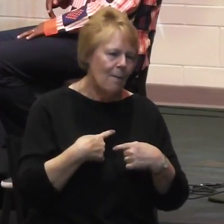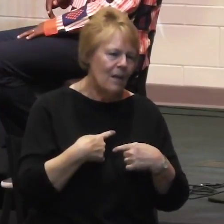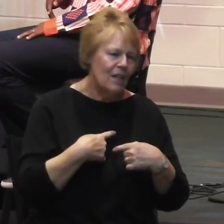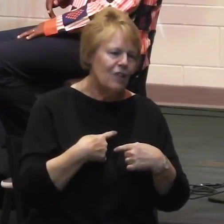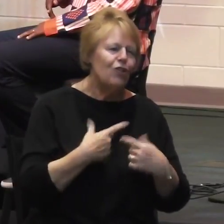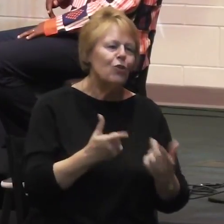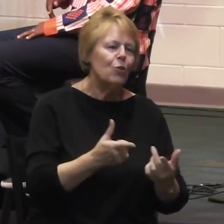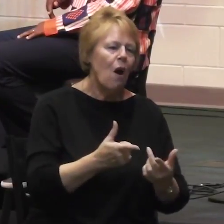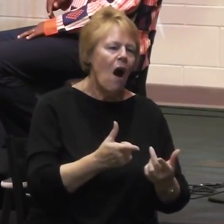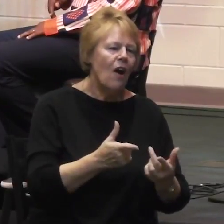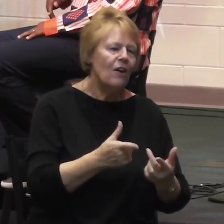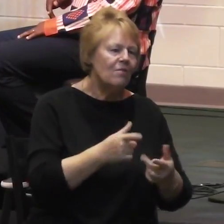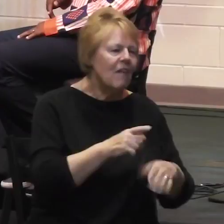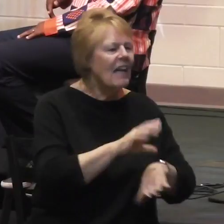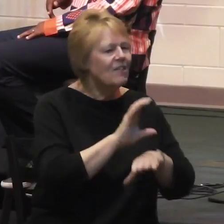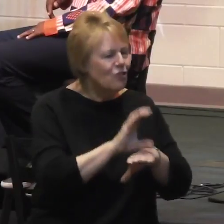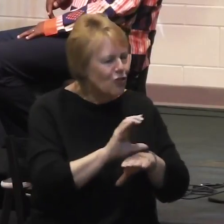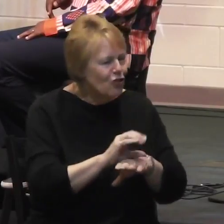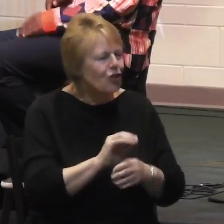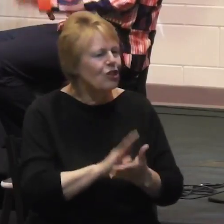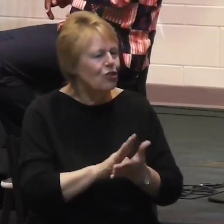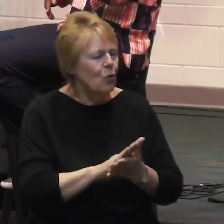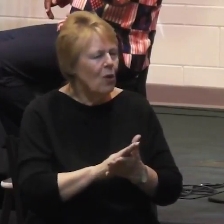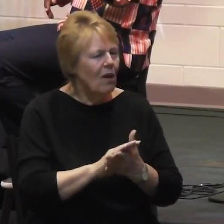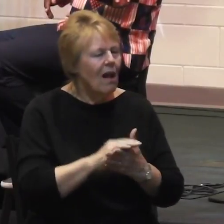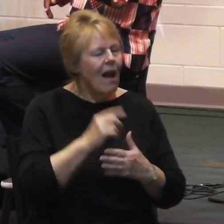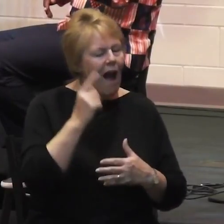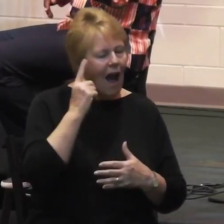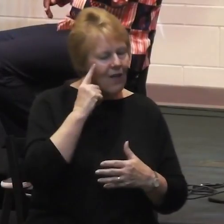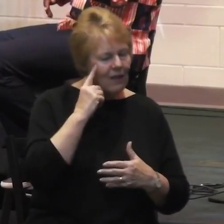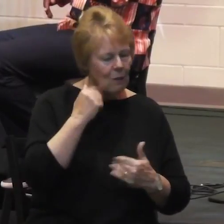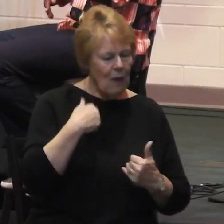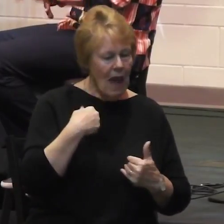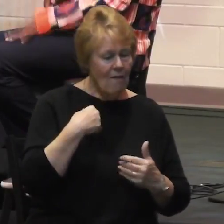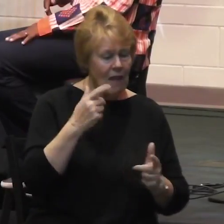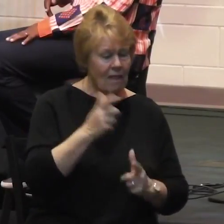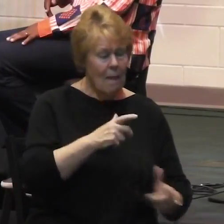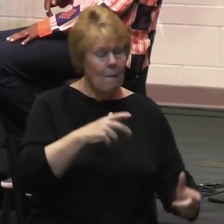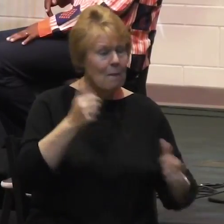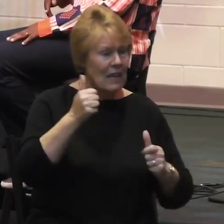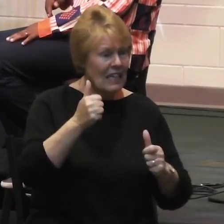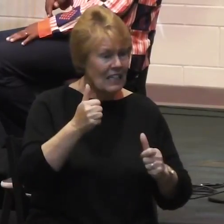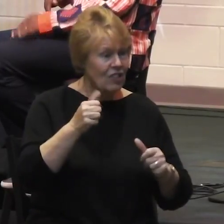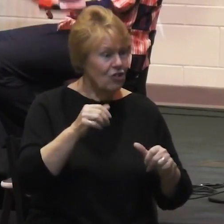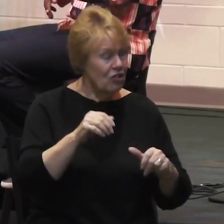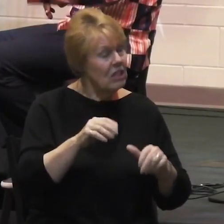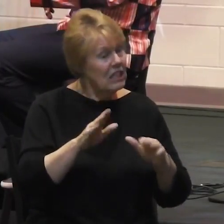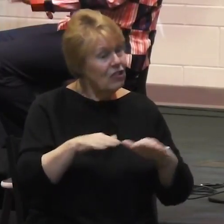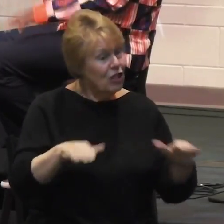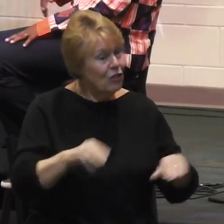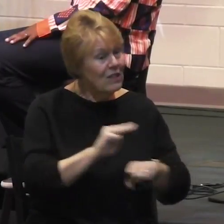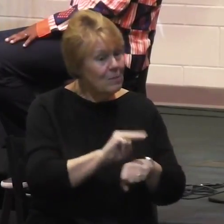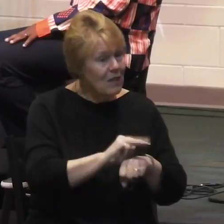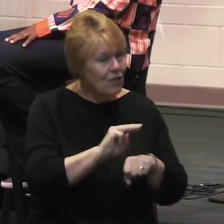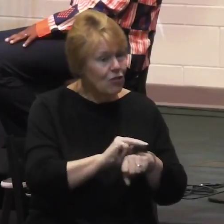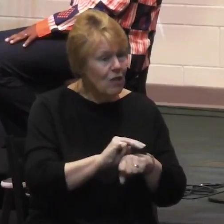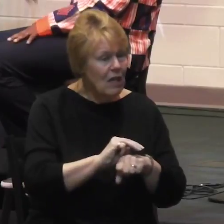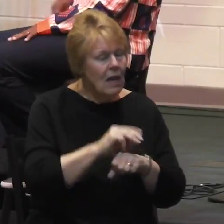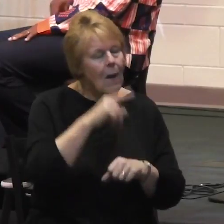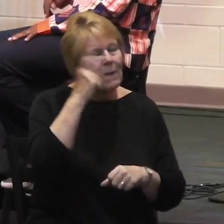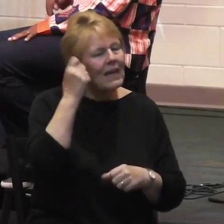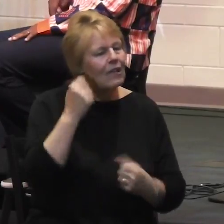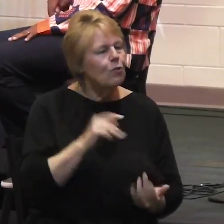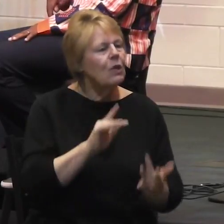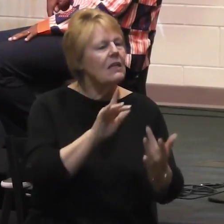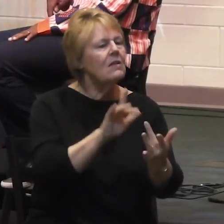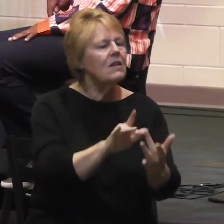I think our children's ministry is the biggest ministry because we reach close to 700 children every week through